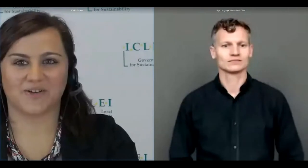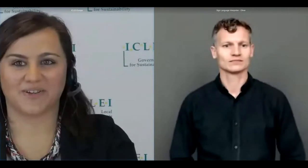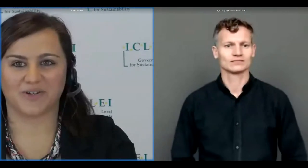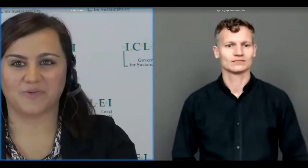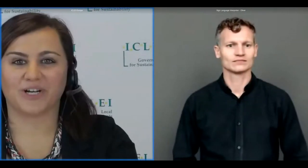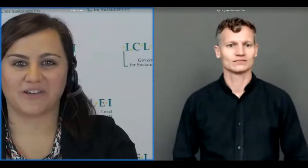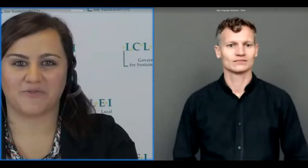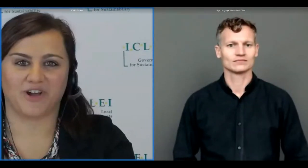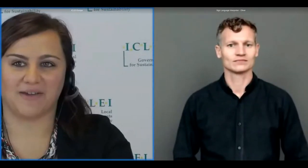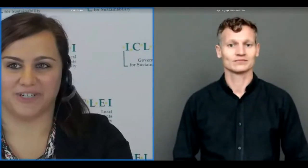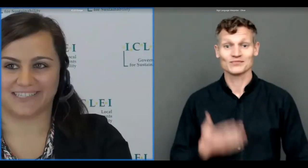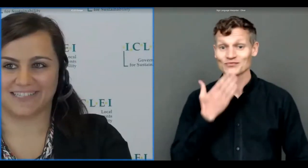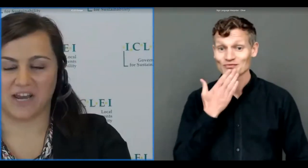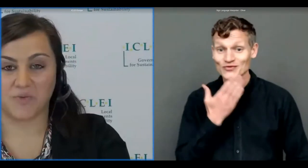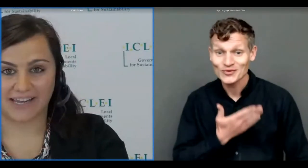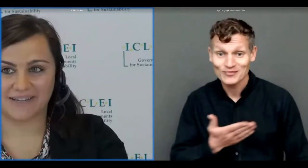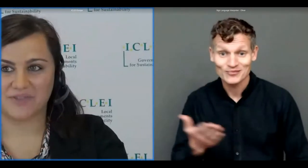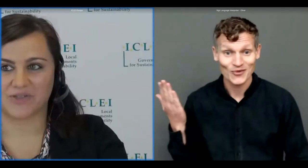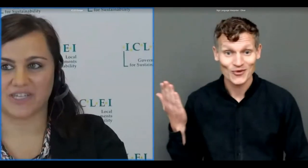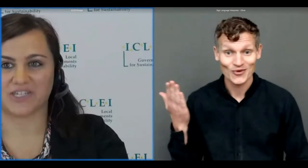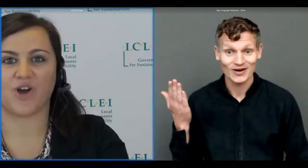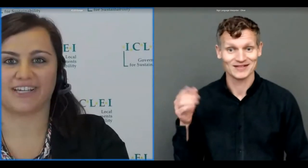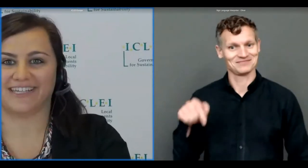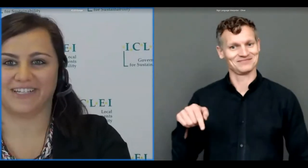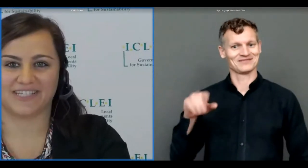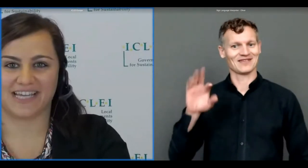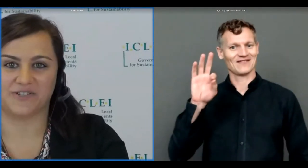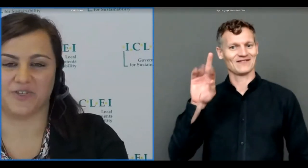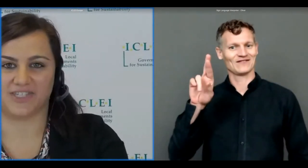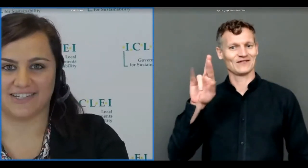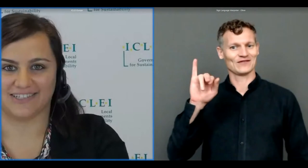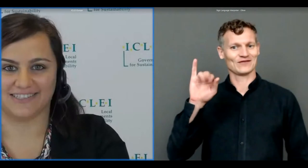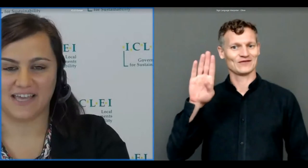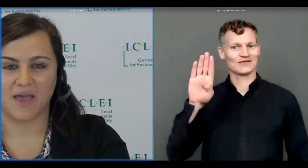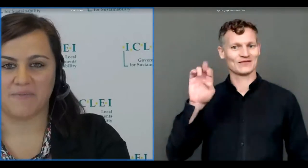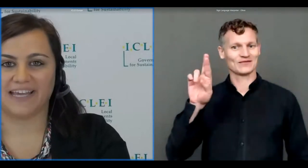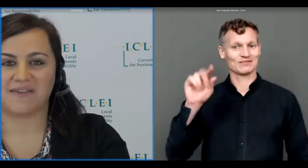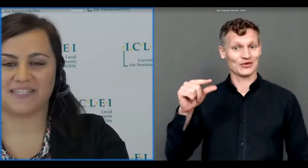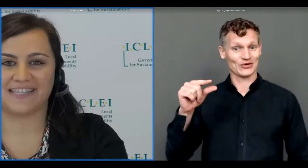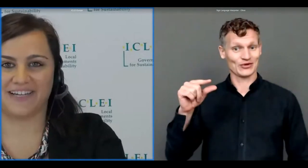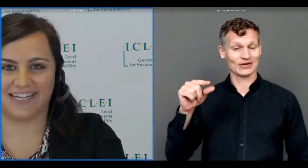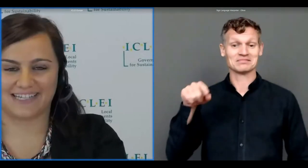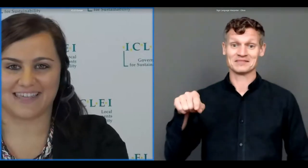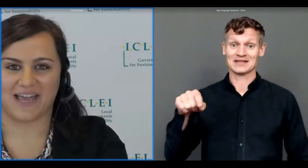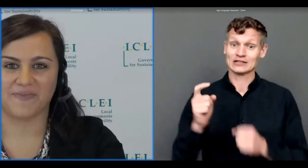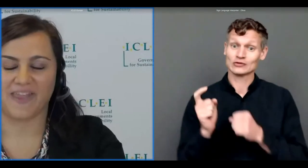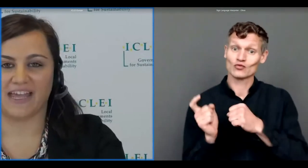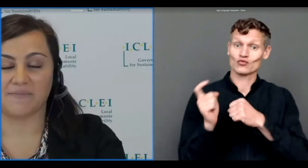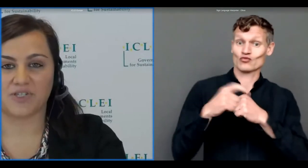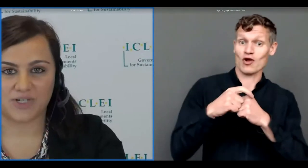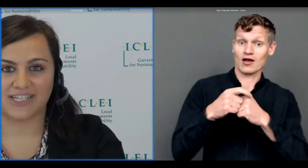good morning from Freiburg and welcome to this rock keynote interview session my name is Stefania and